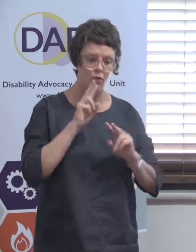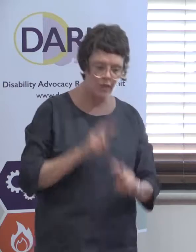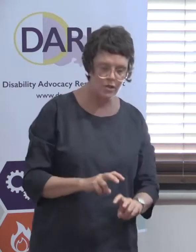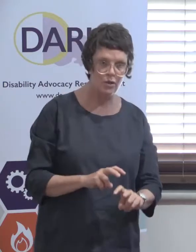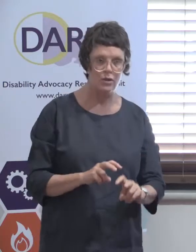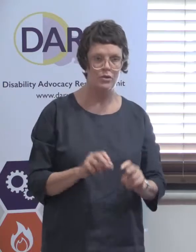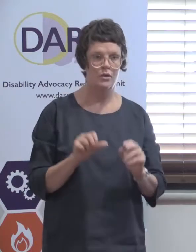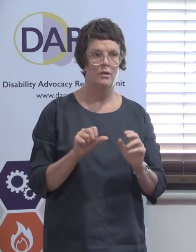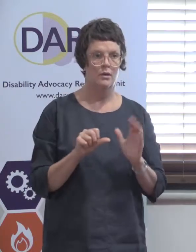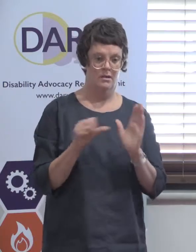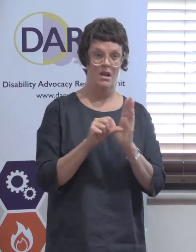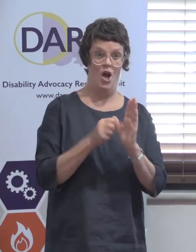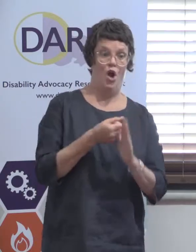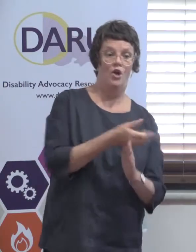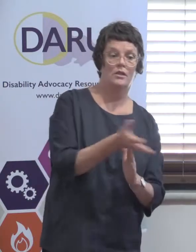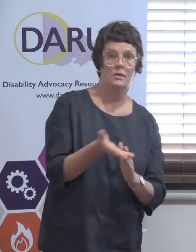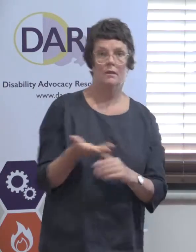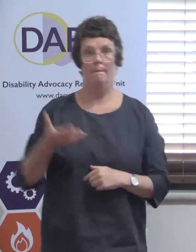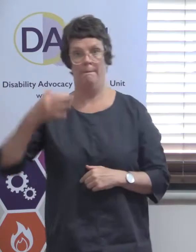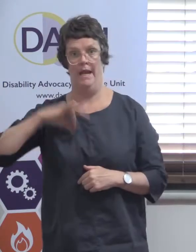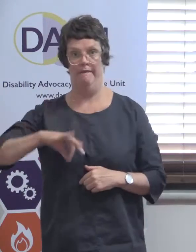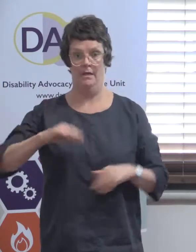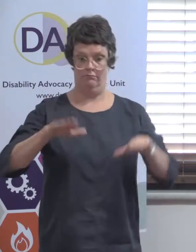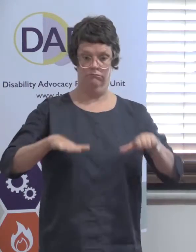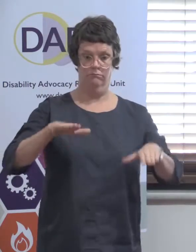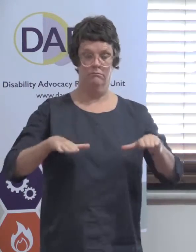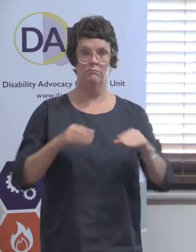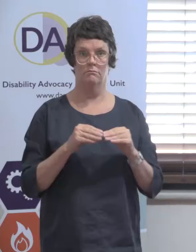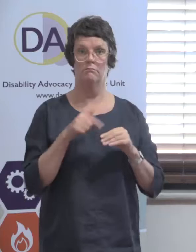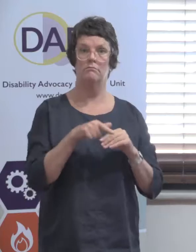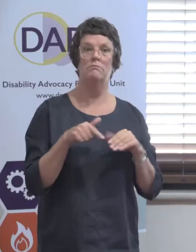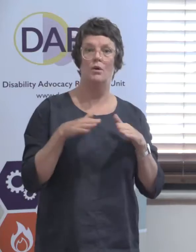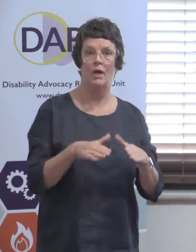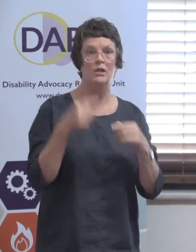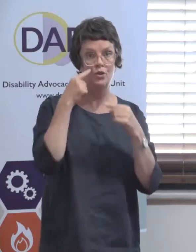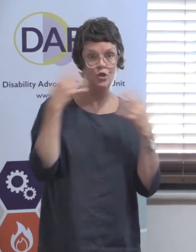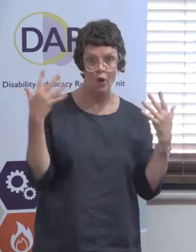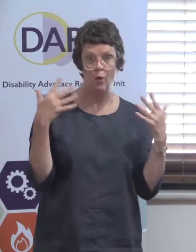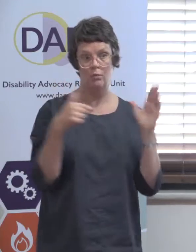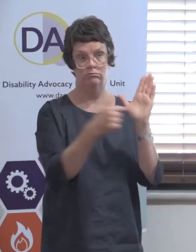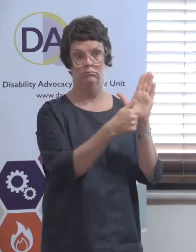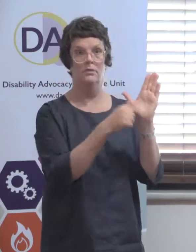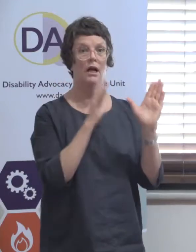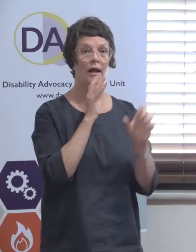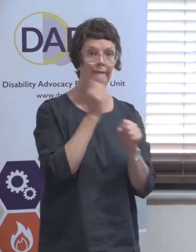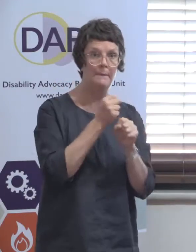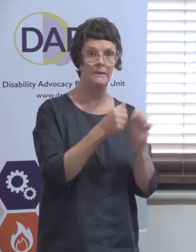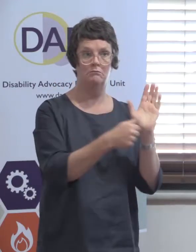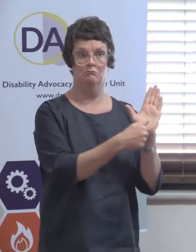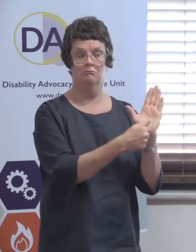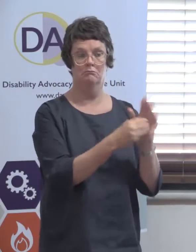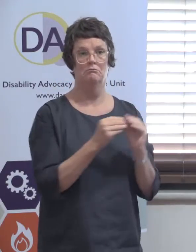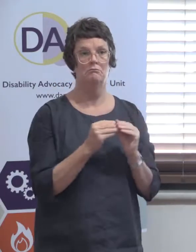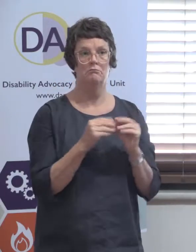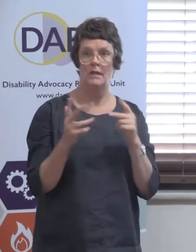show government and others that the work that advocacy